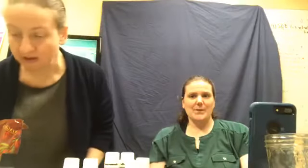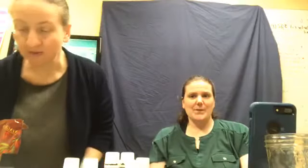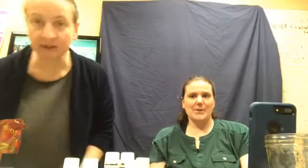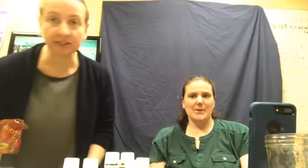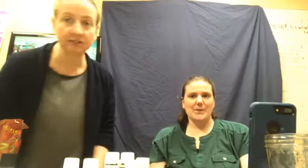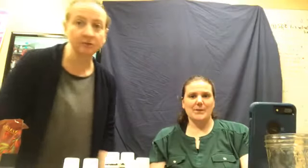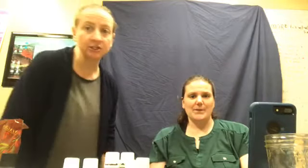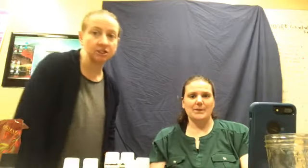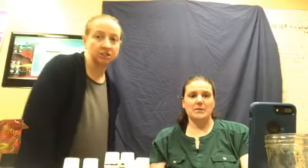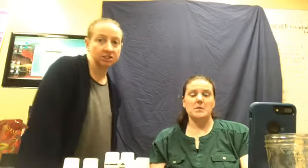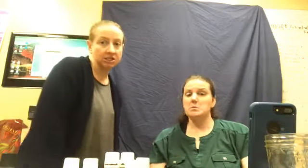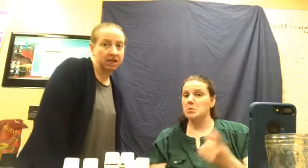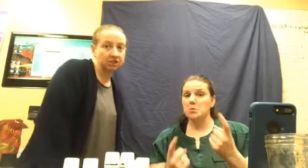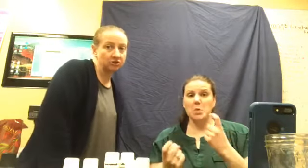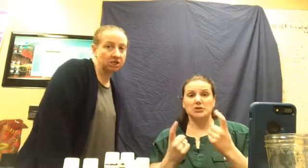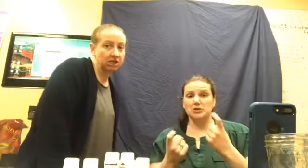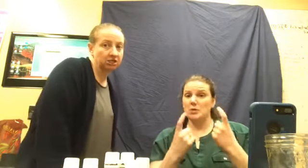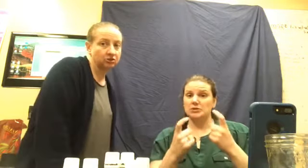Questions, questions, answers, answers.